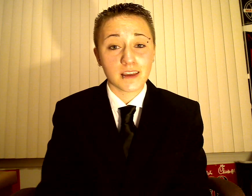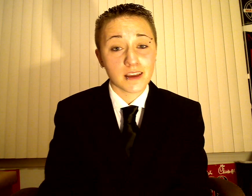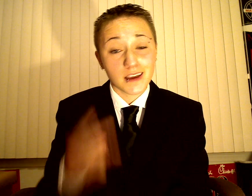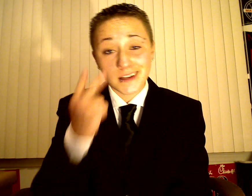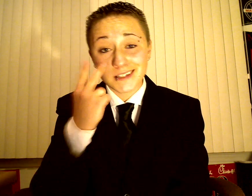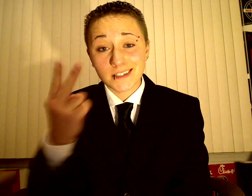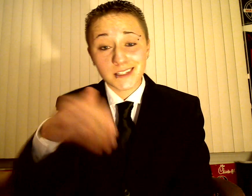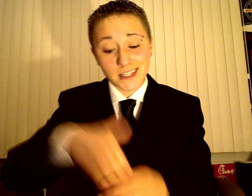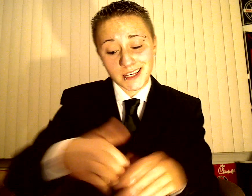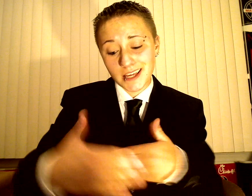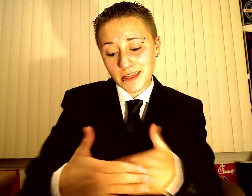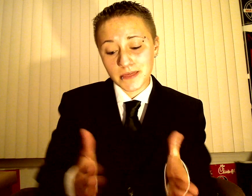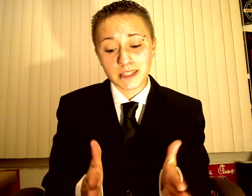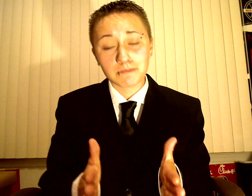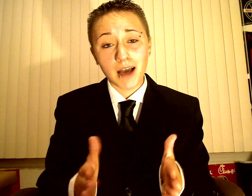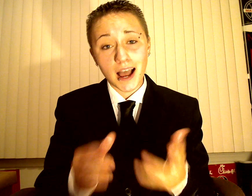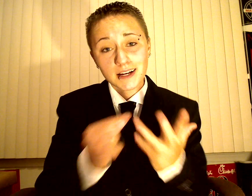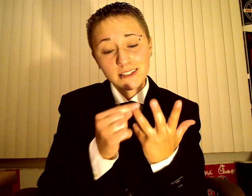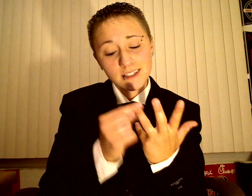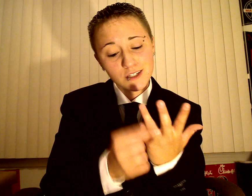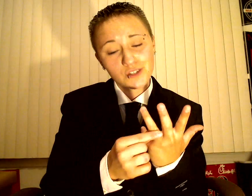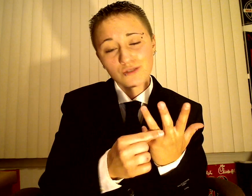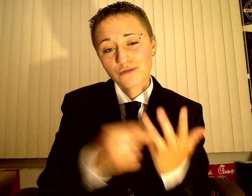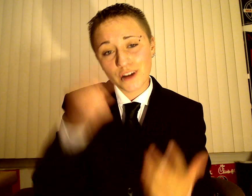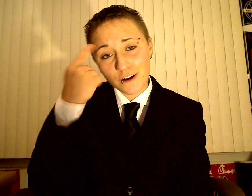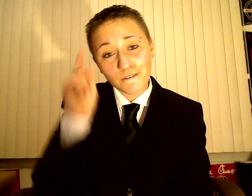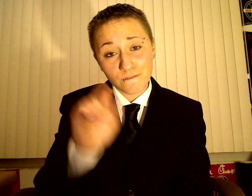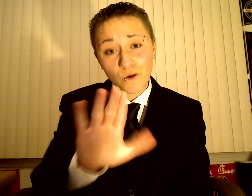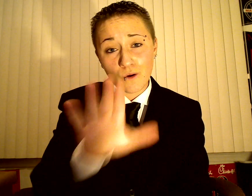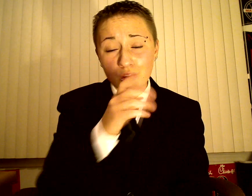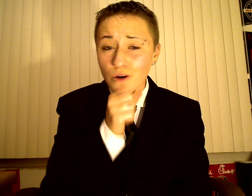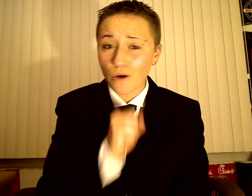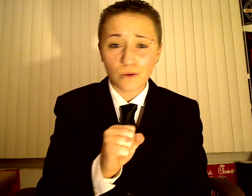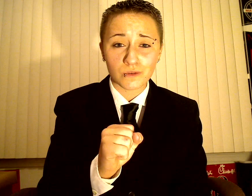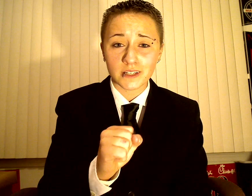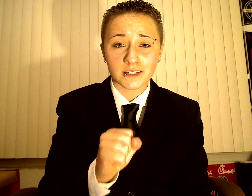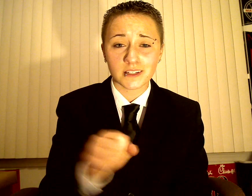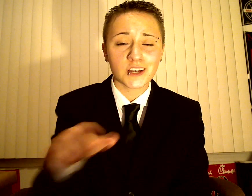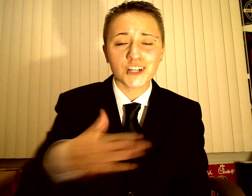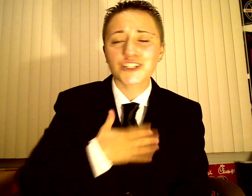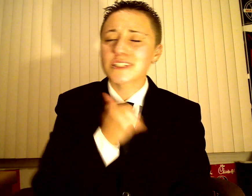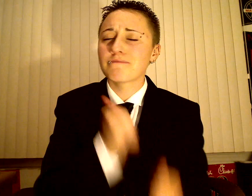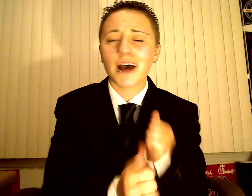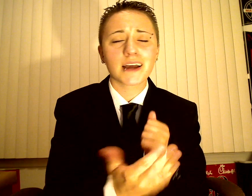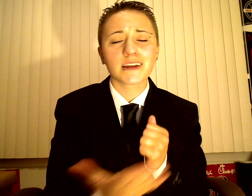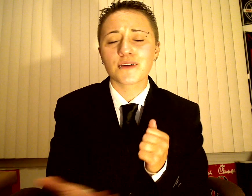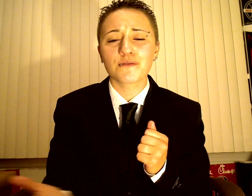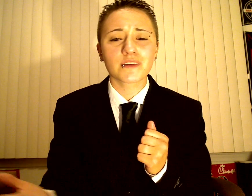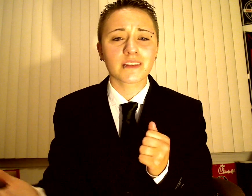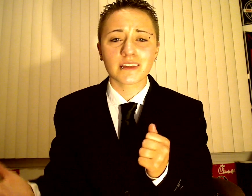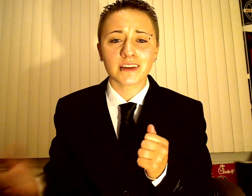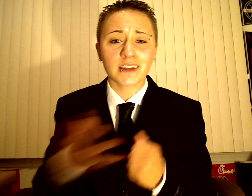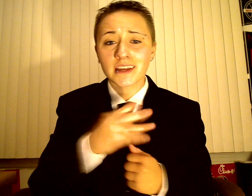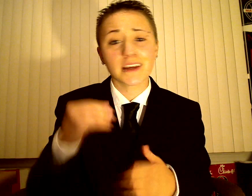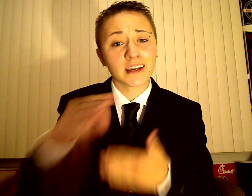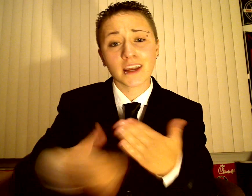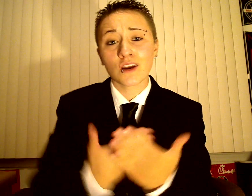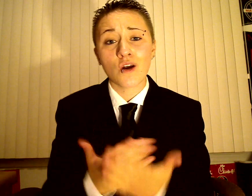You see in this box there's a ring for your oldest She's my everything and